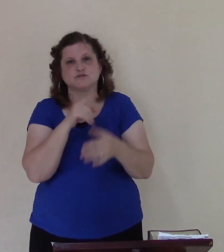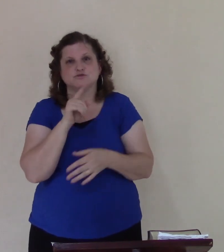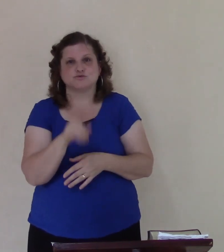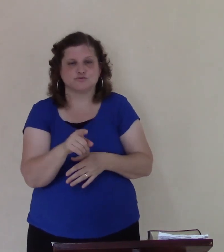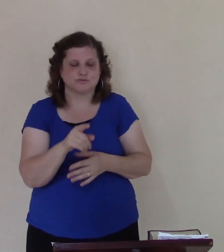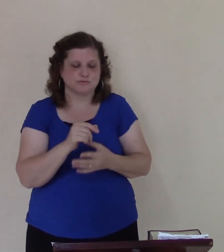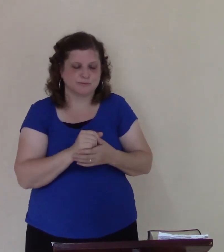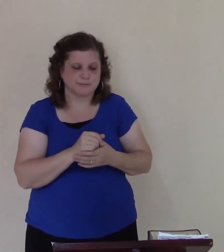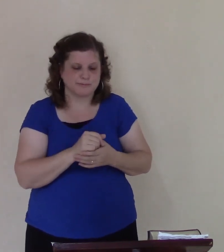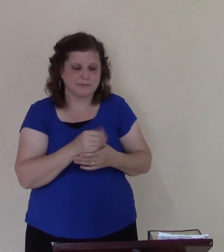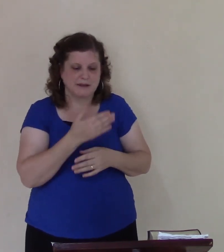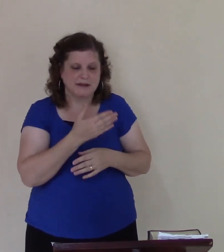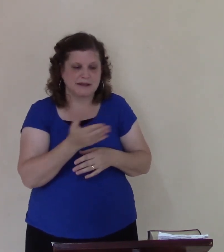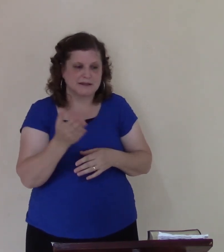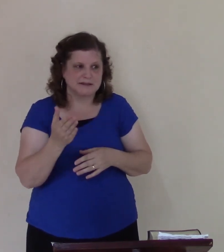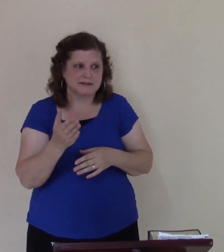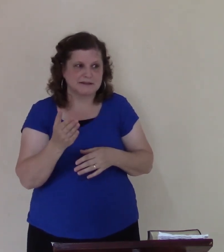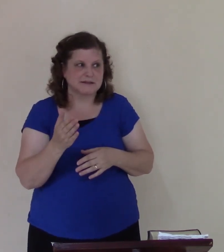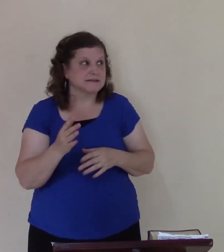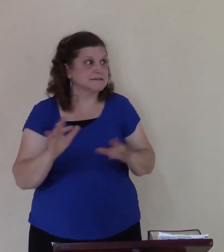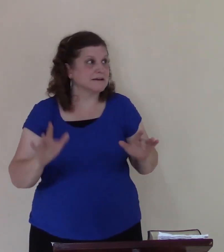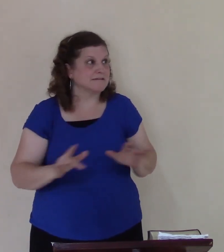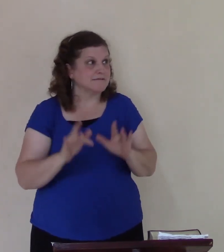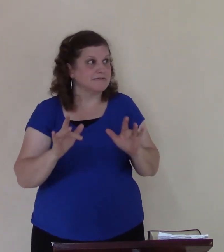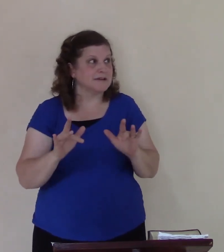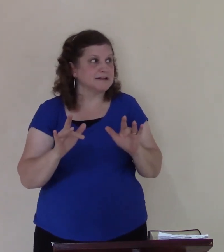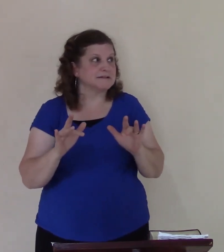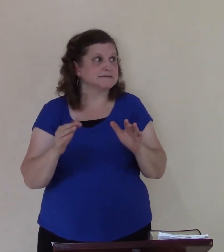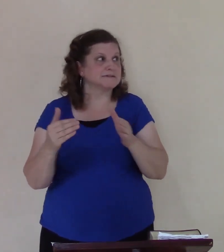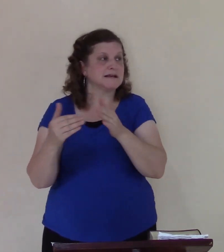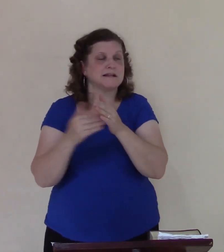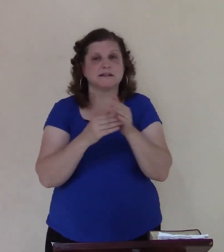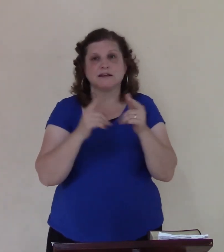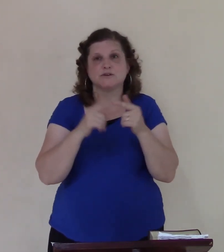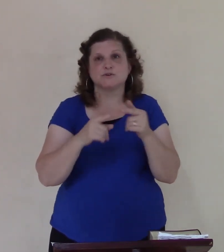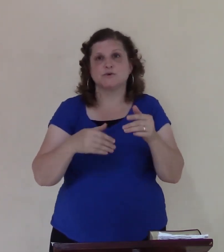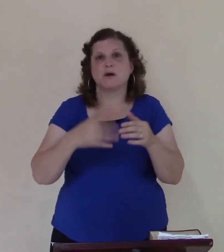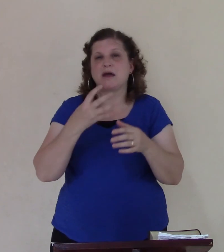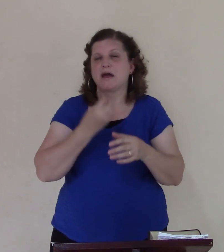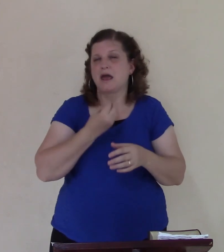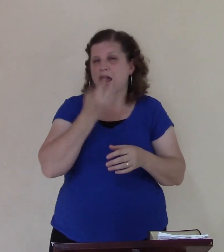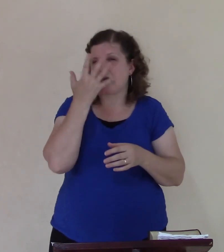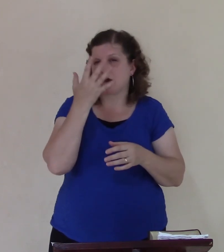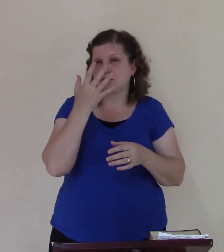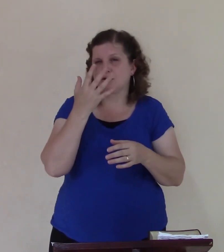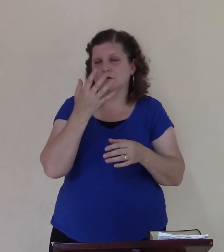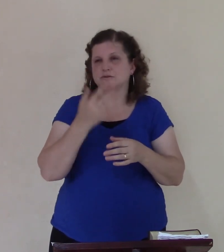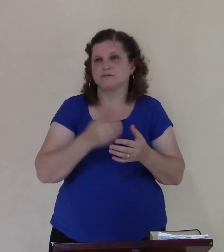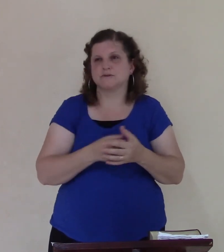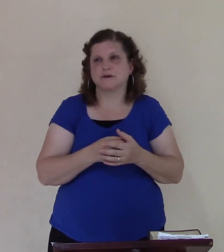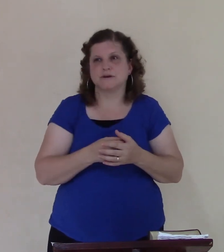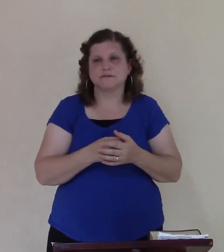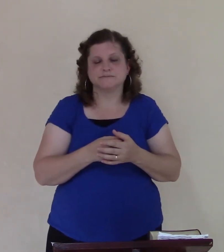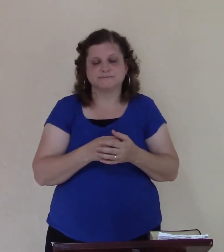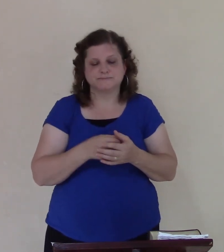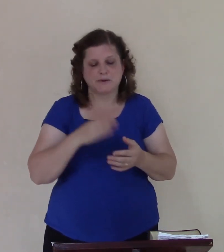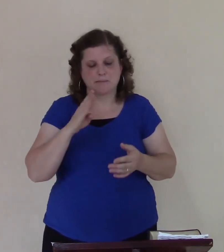there's emotions as well as some others that lead to anger that lead to bitterness let's not be like joy